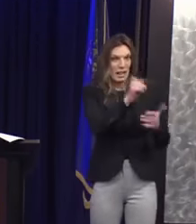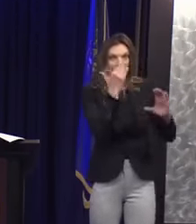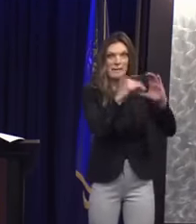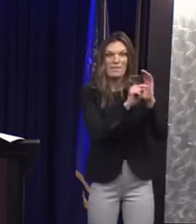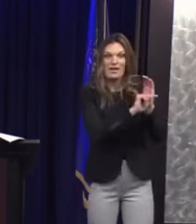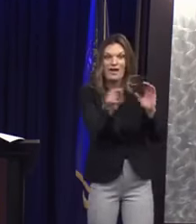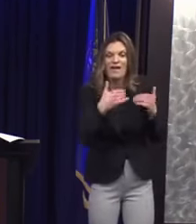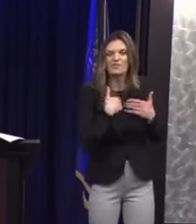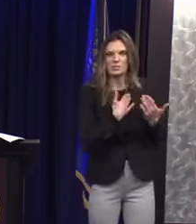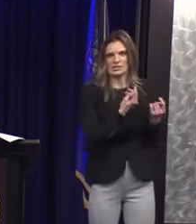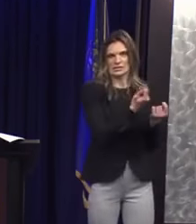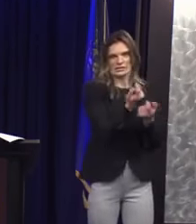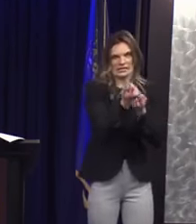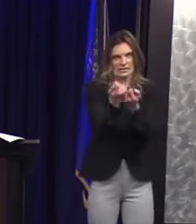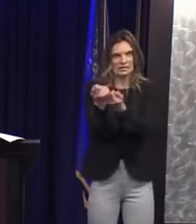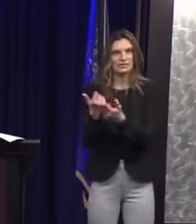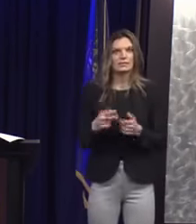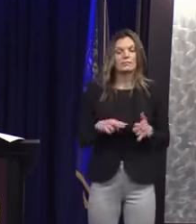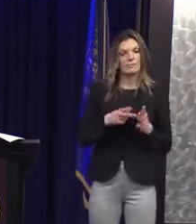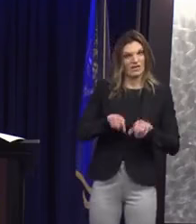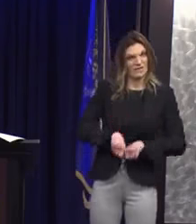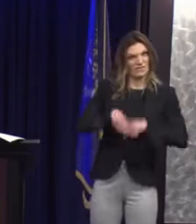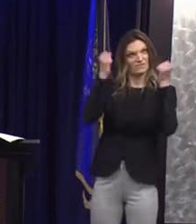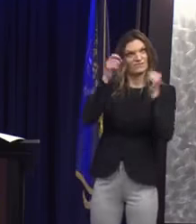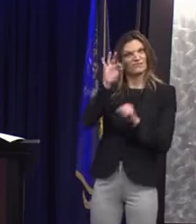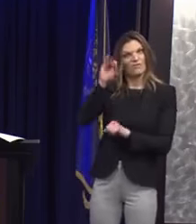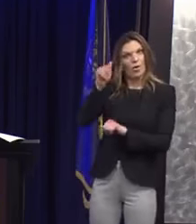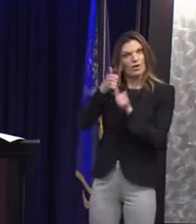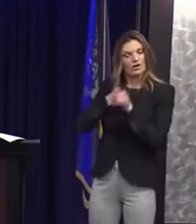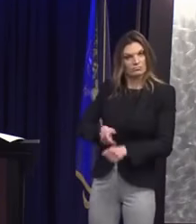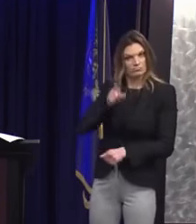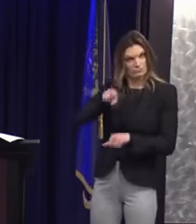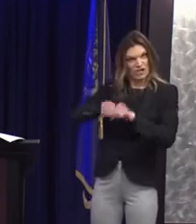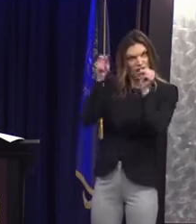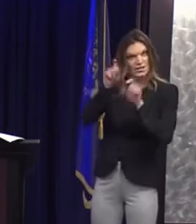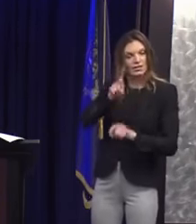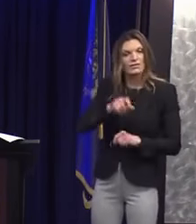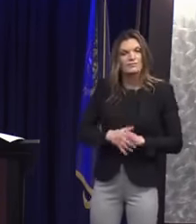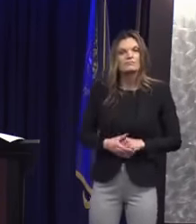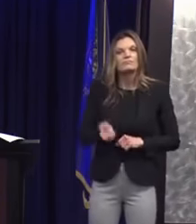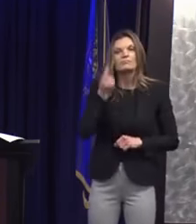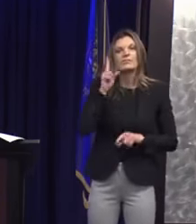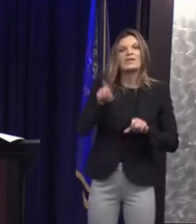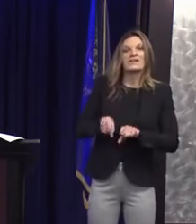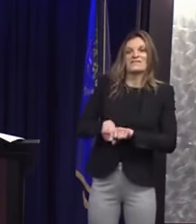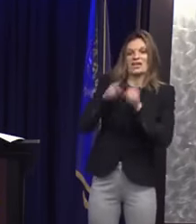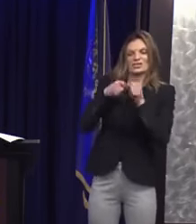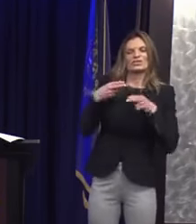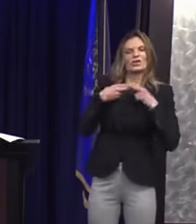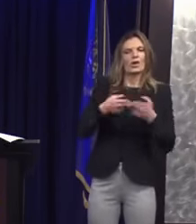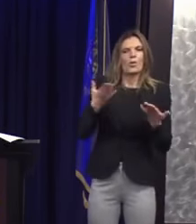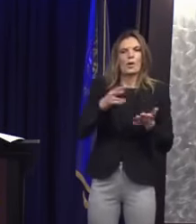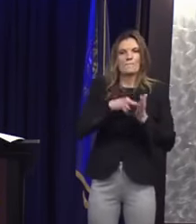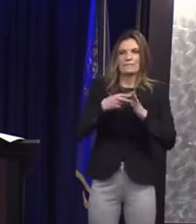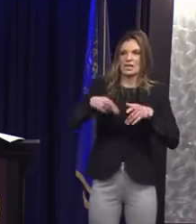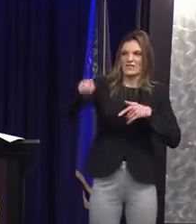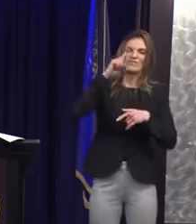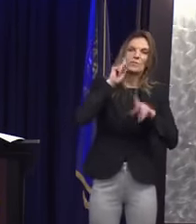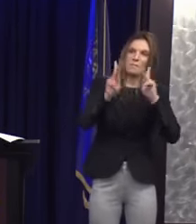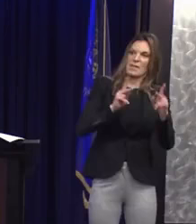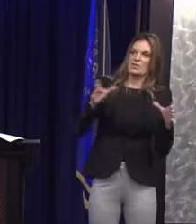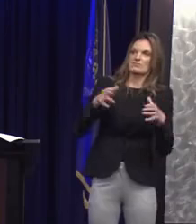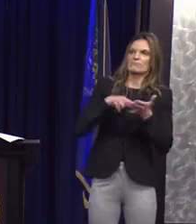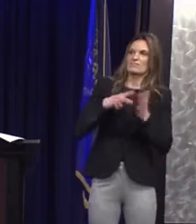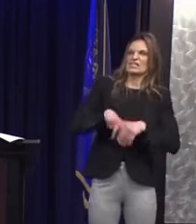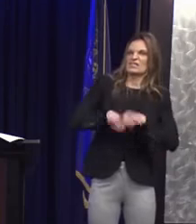consideration for a FOIA violation. A violation of the FOIA Act is a civil offense and contains no